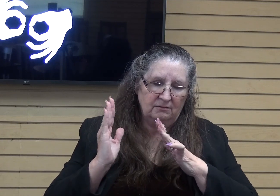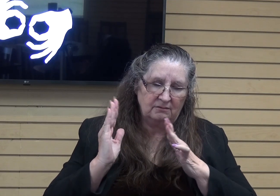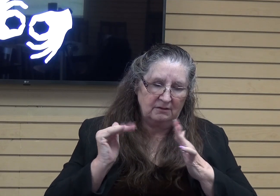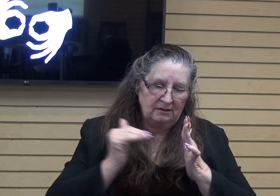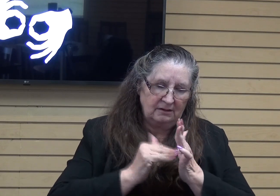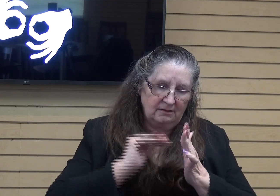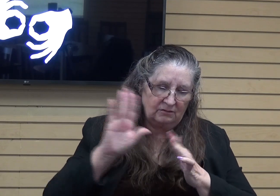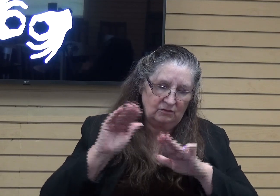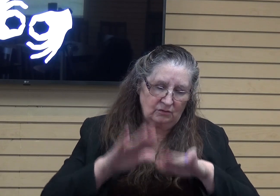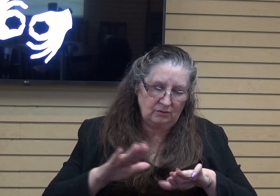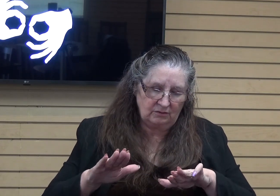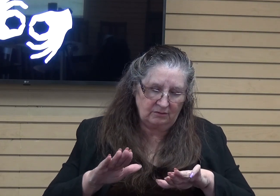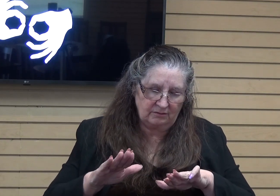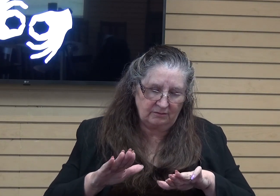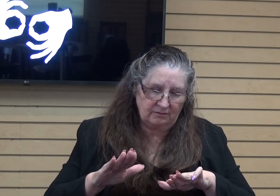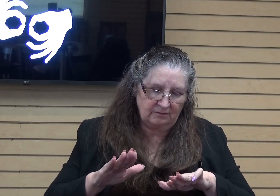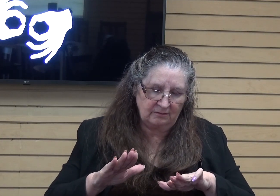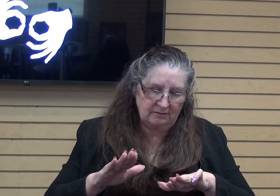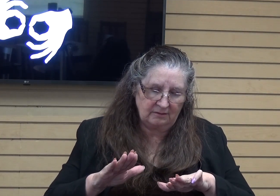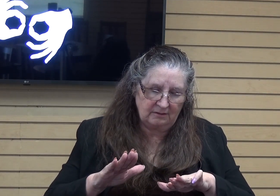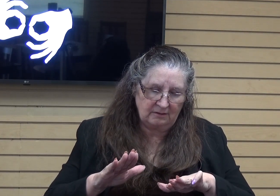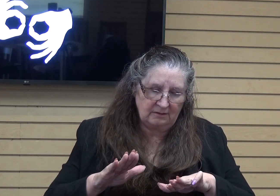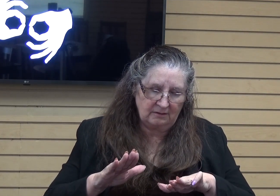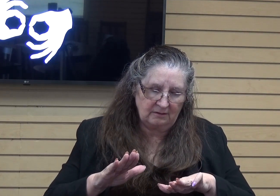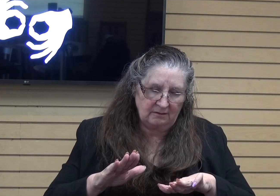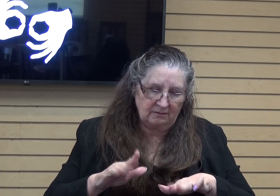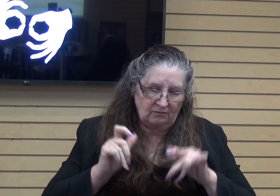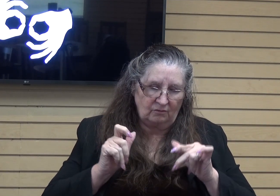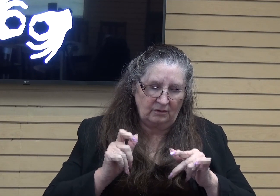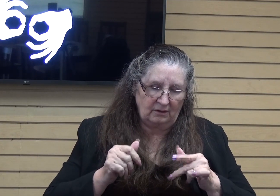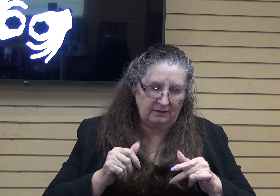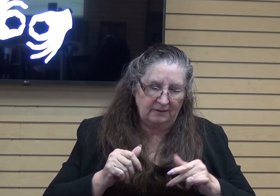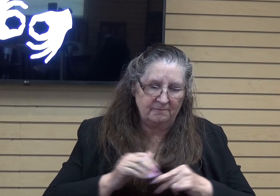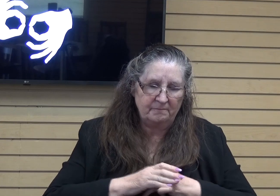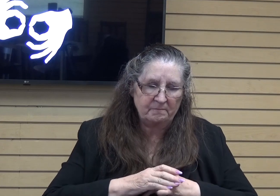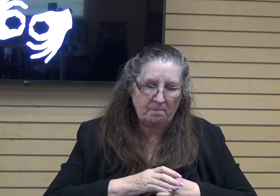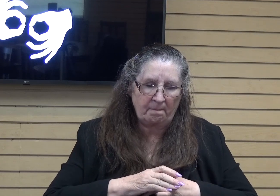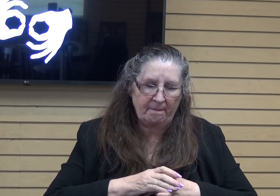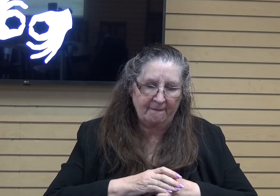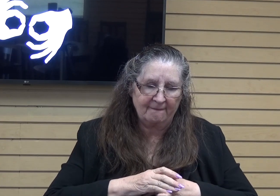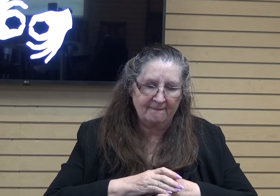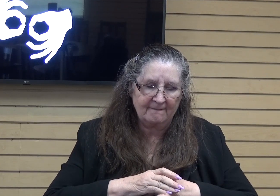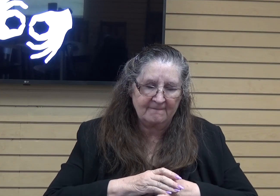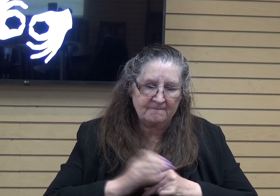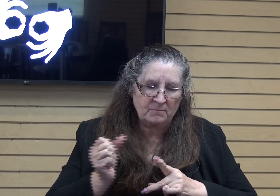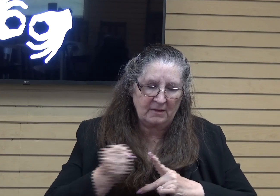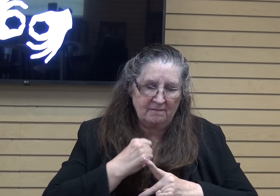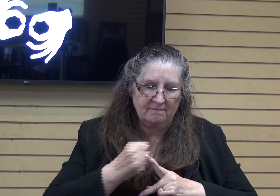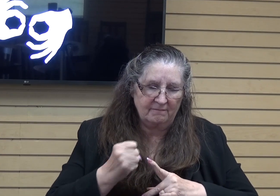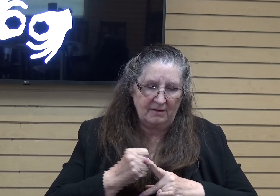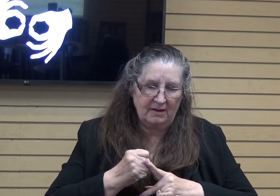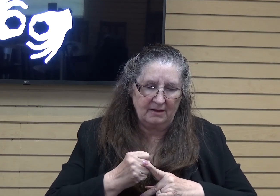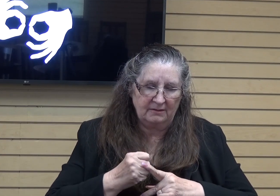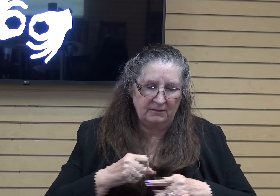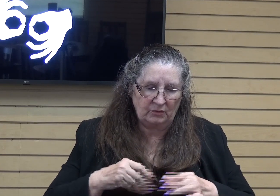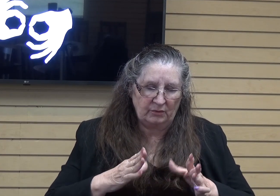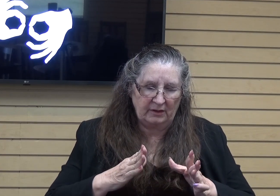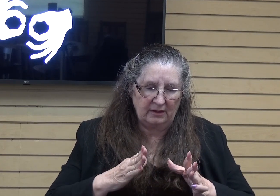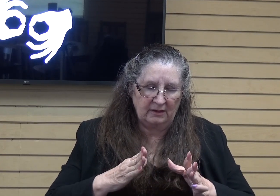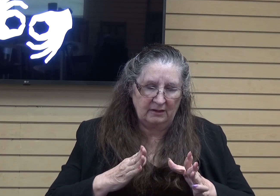a very abrupt and very difficult